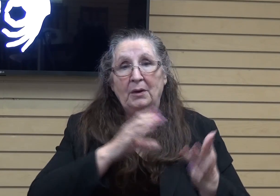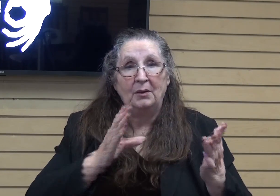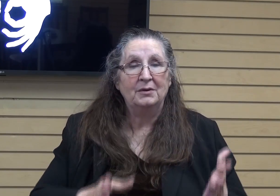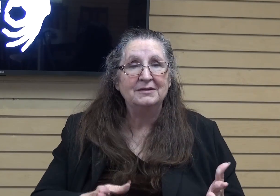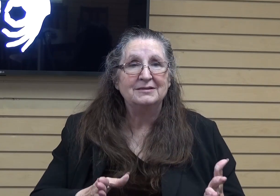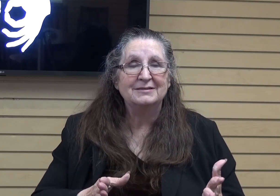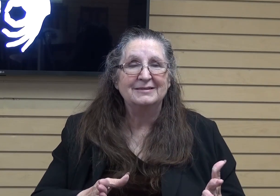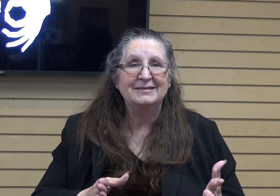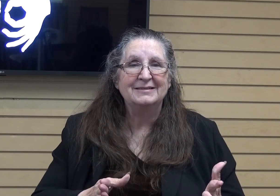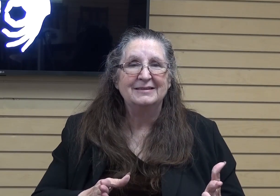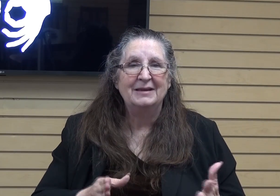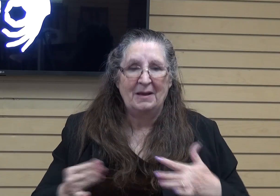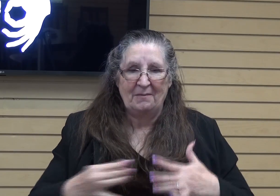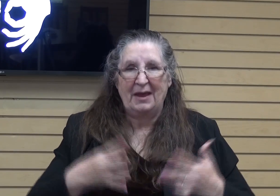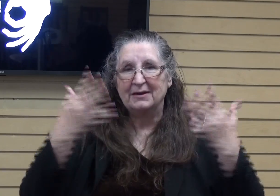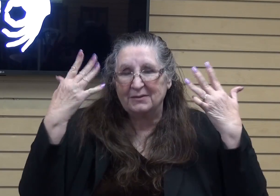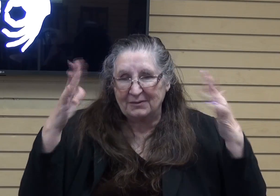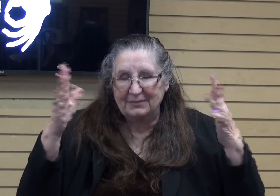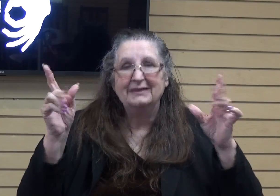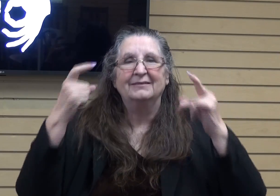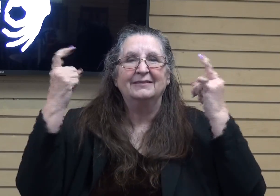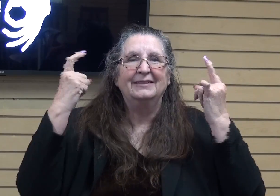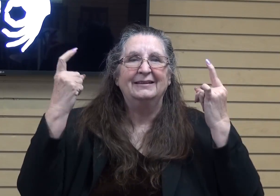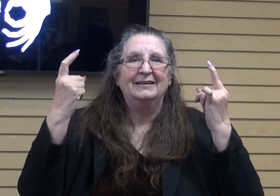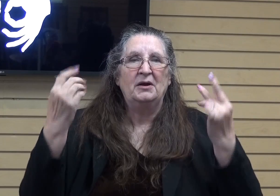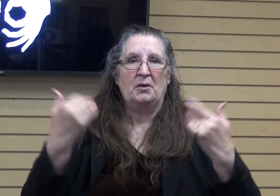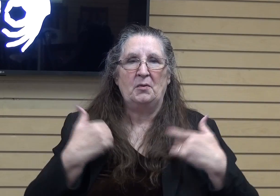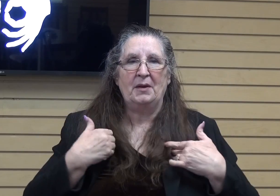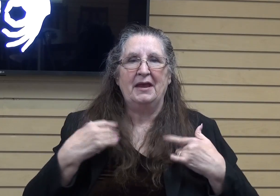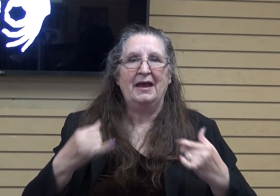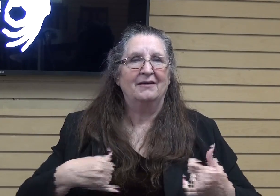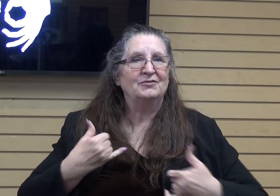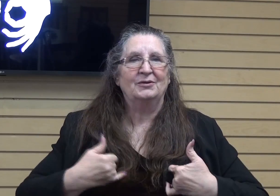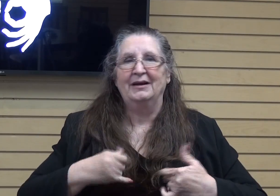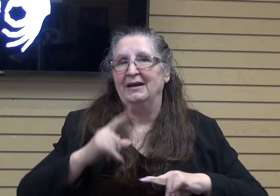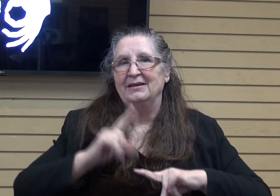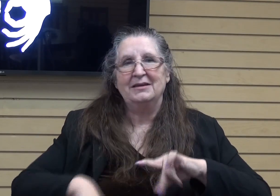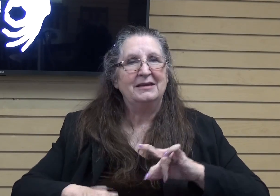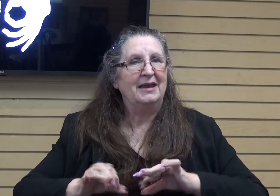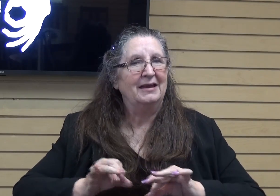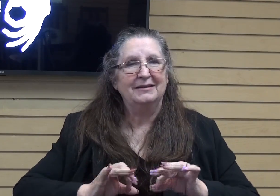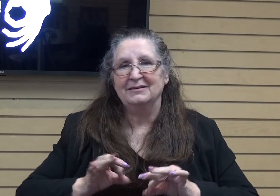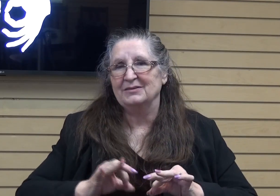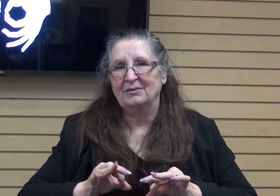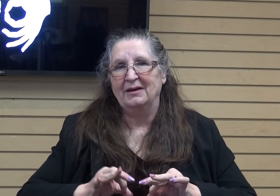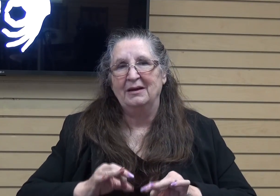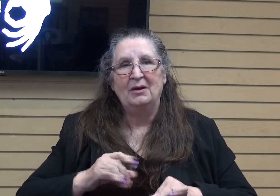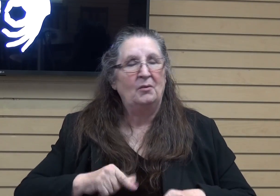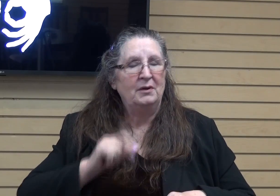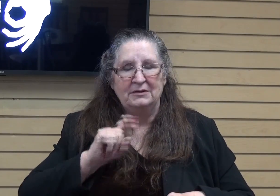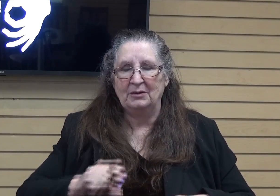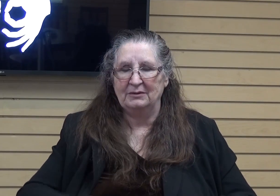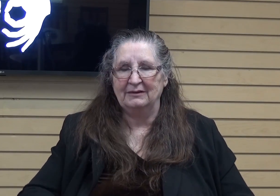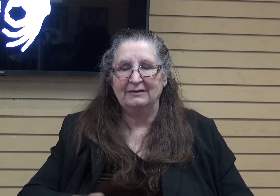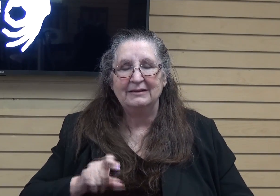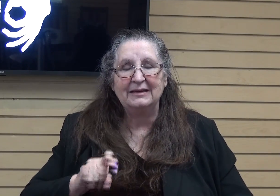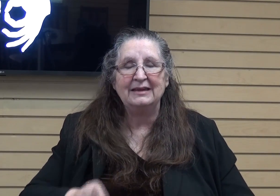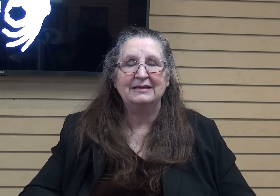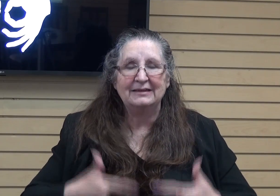You know, we're, the battle's been won. We have a joy that is indescribable. We don't have to live defeated. And there's all these things that the Lord